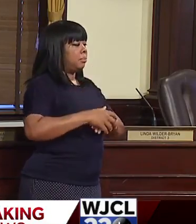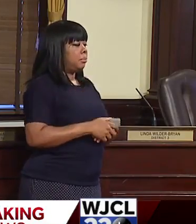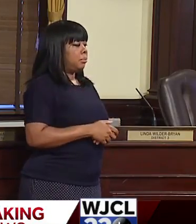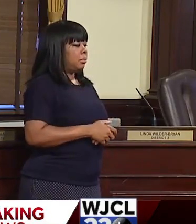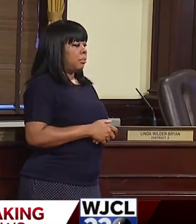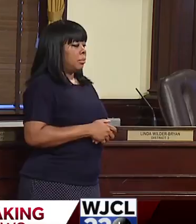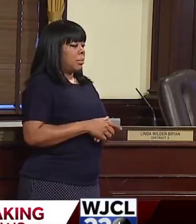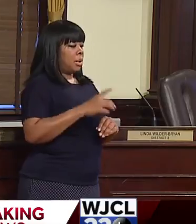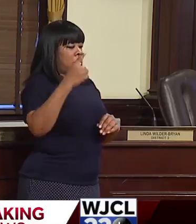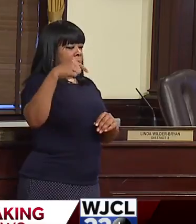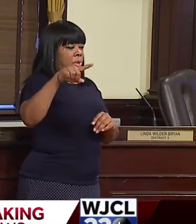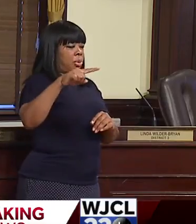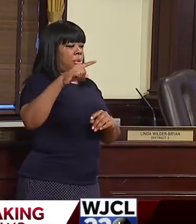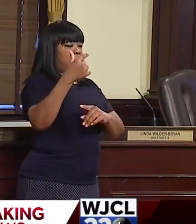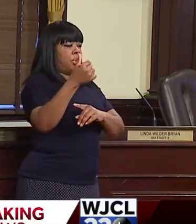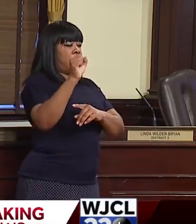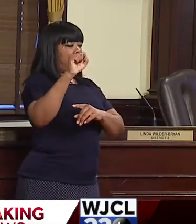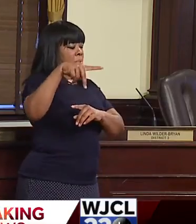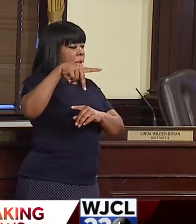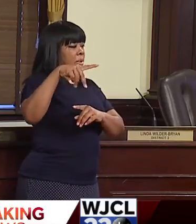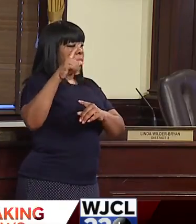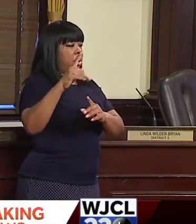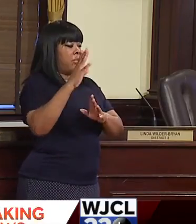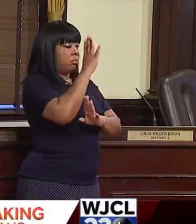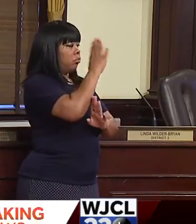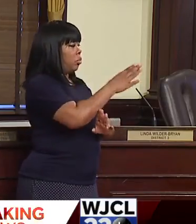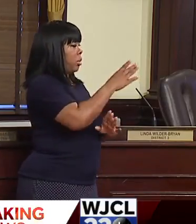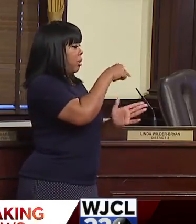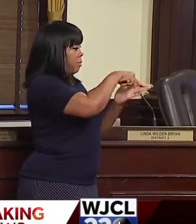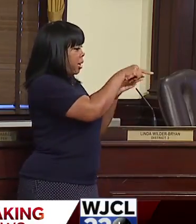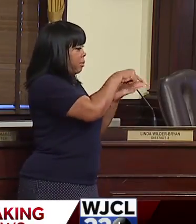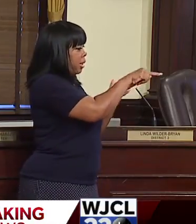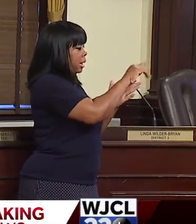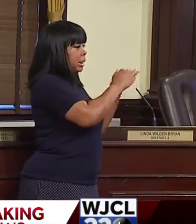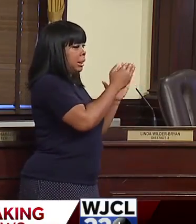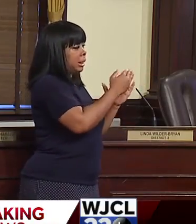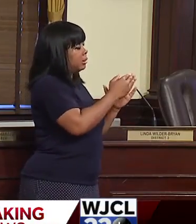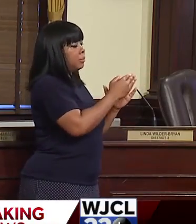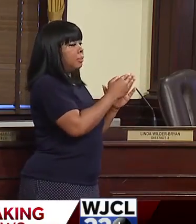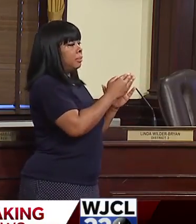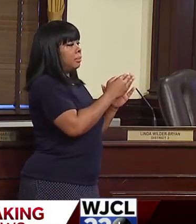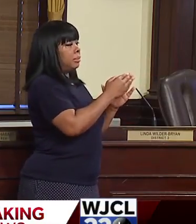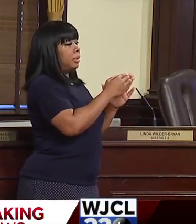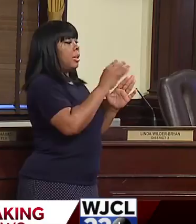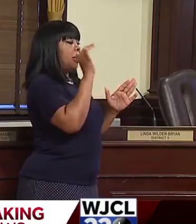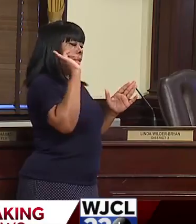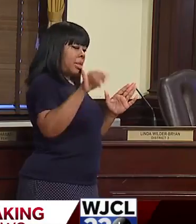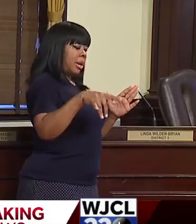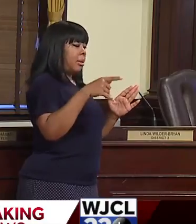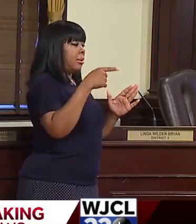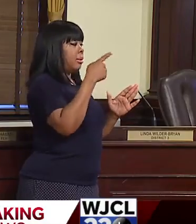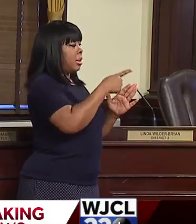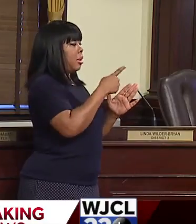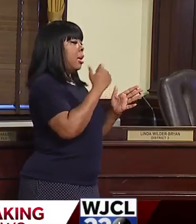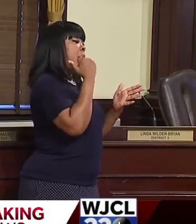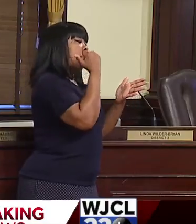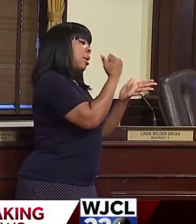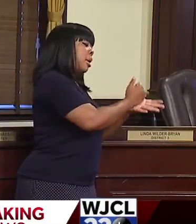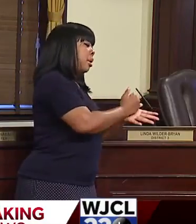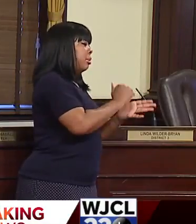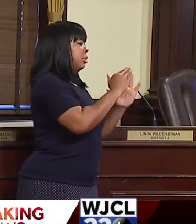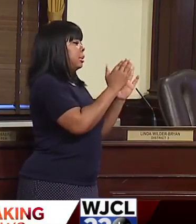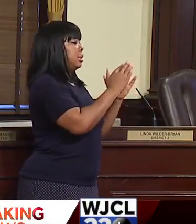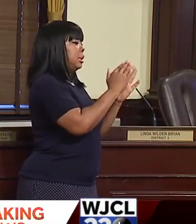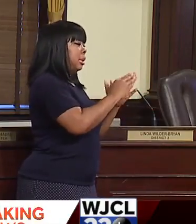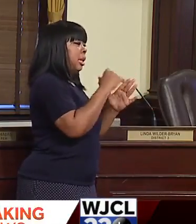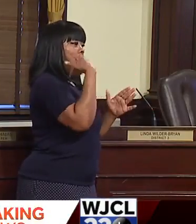does not have direct funding to cities, which has a direct and dire impact on cities across the